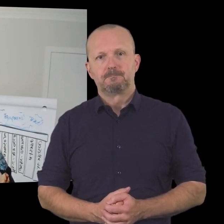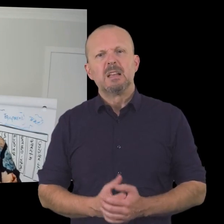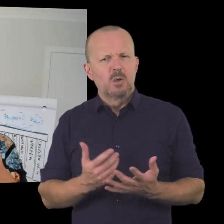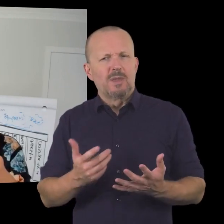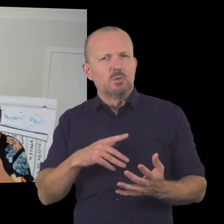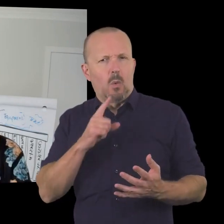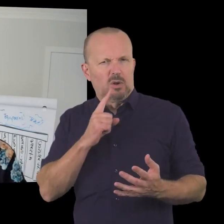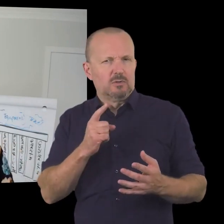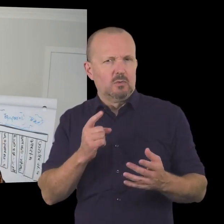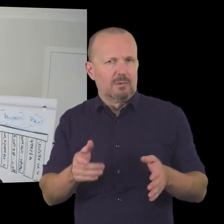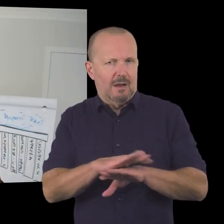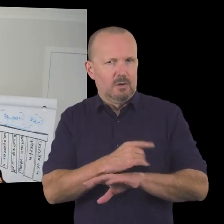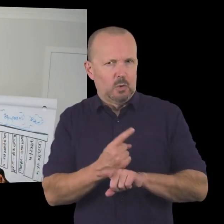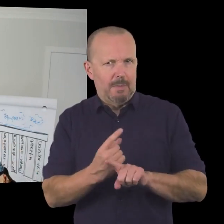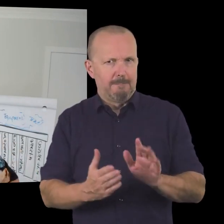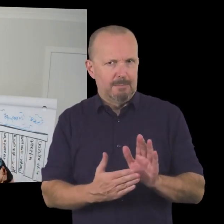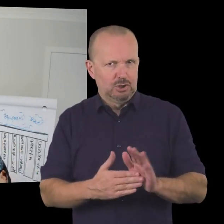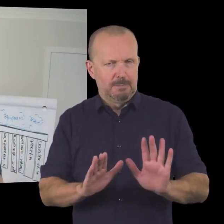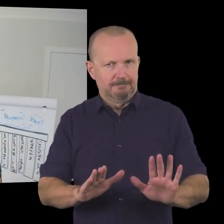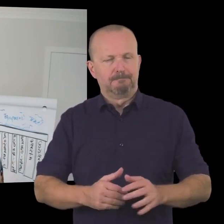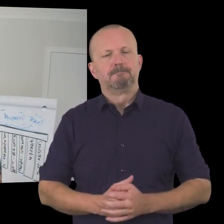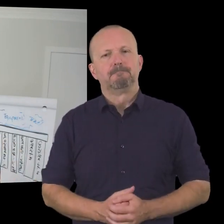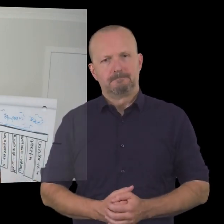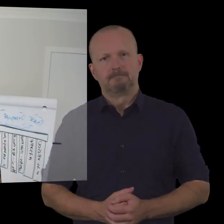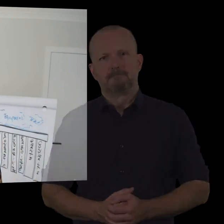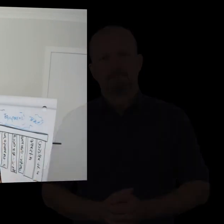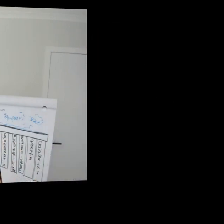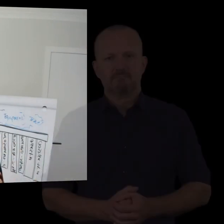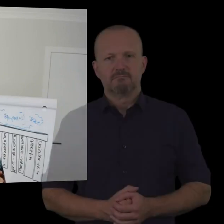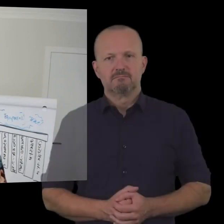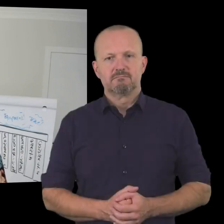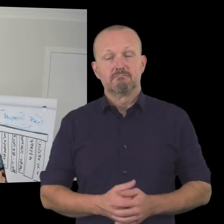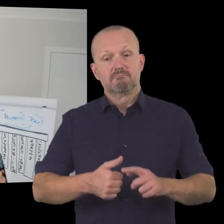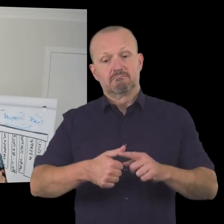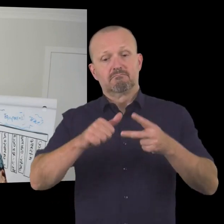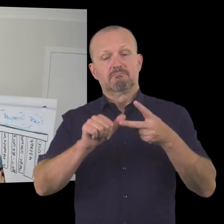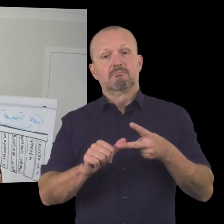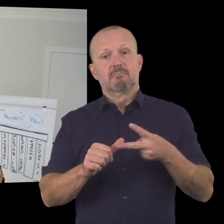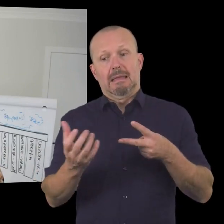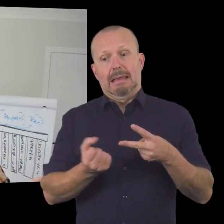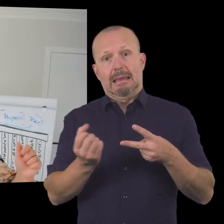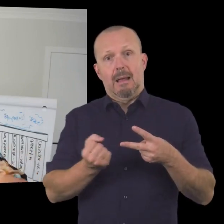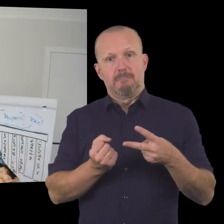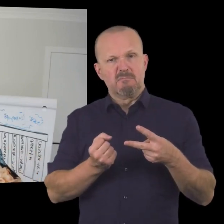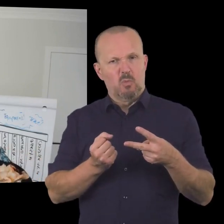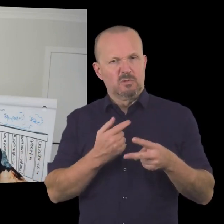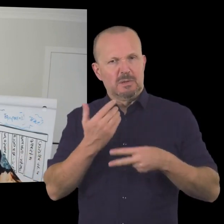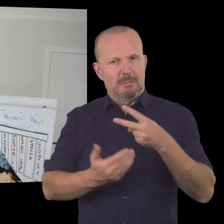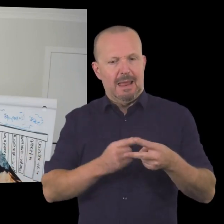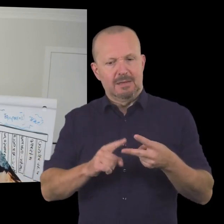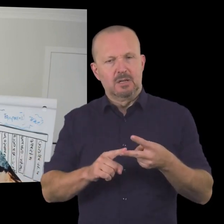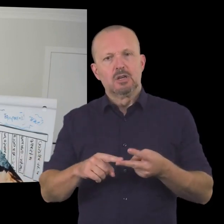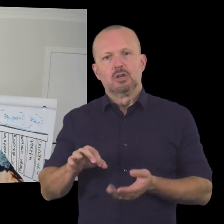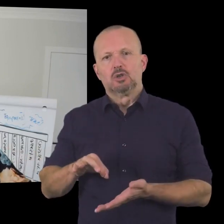awesome okay so that's what i wanted to cover in terms of membership uh next income stream that i'd love to dive into